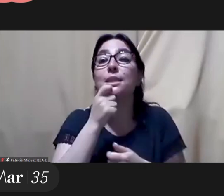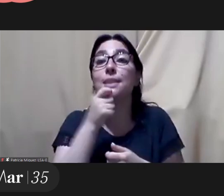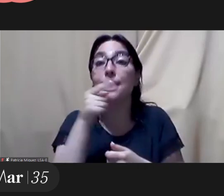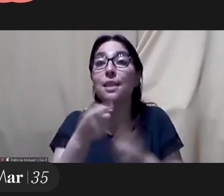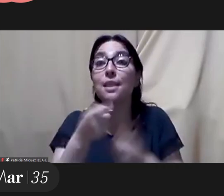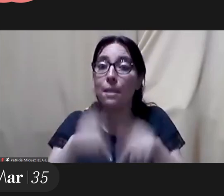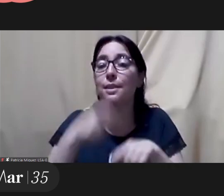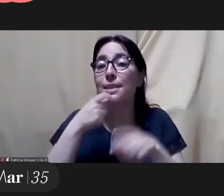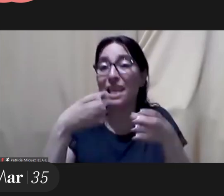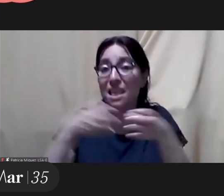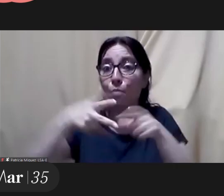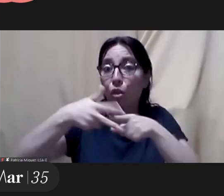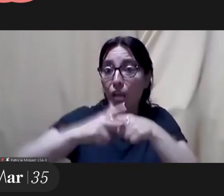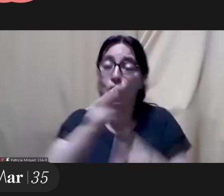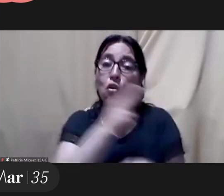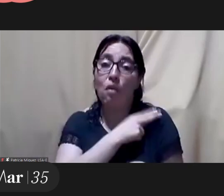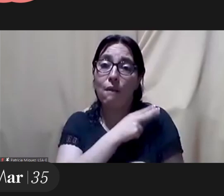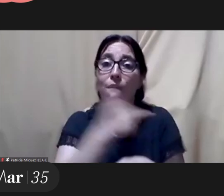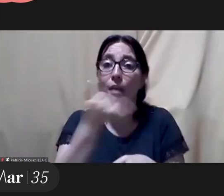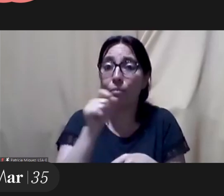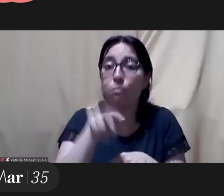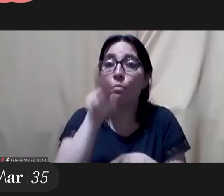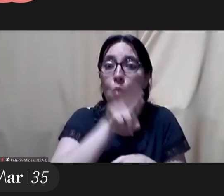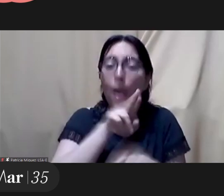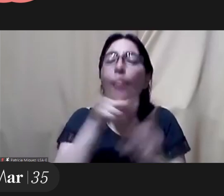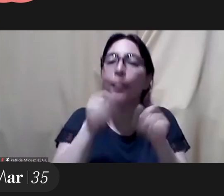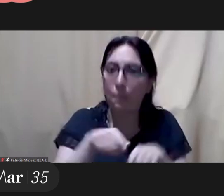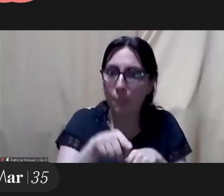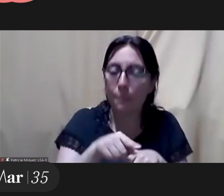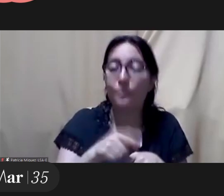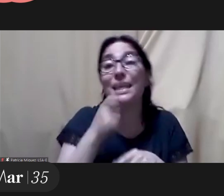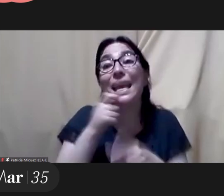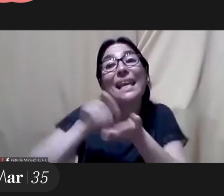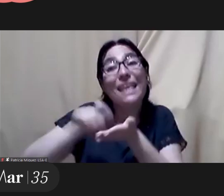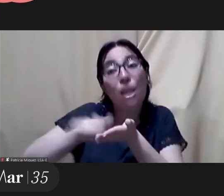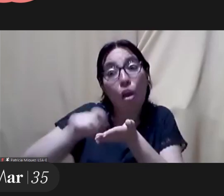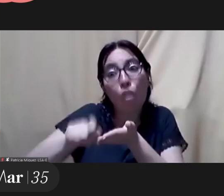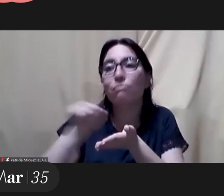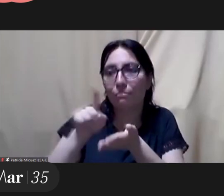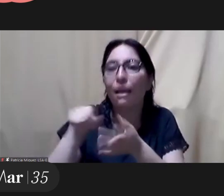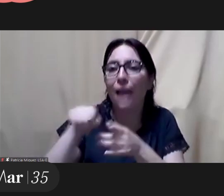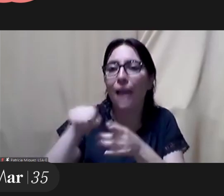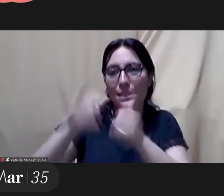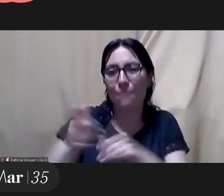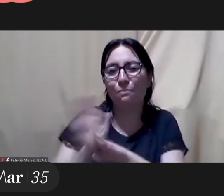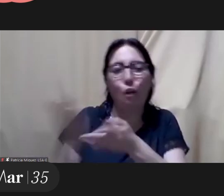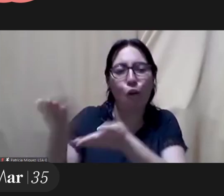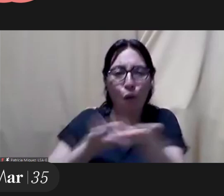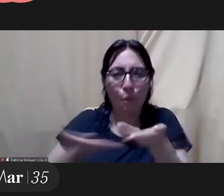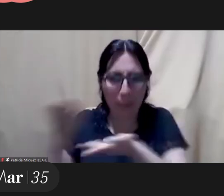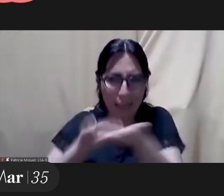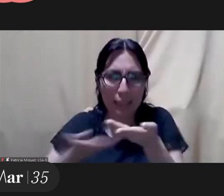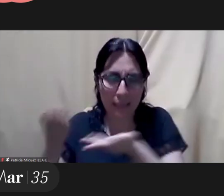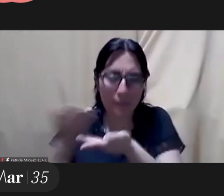i said leadership positions in technical teams in the case of a script it's different because we all know that it is a